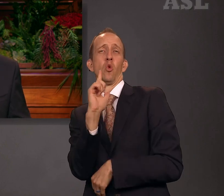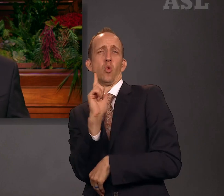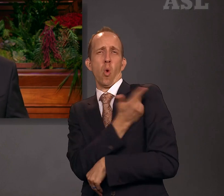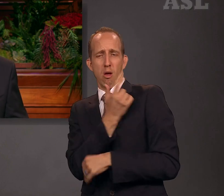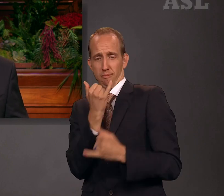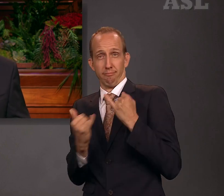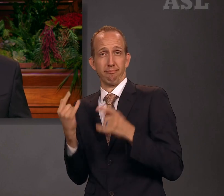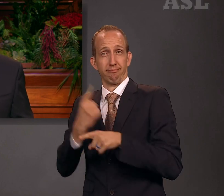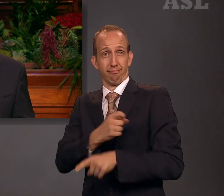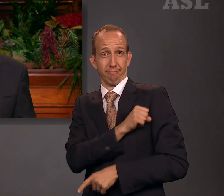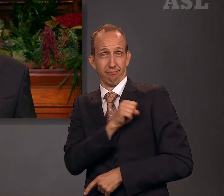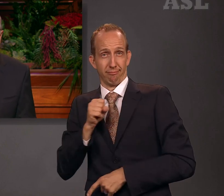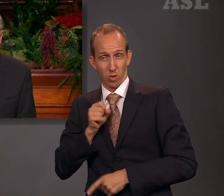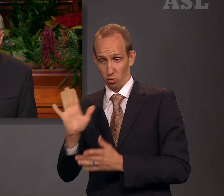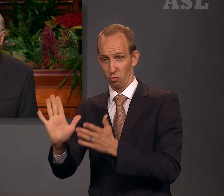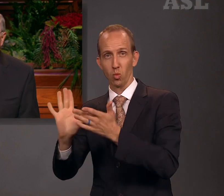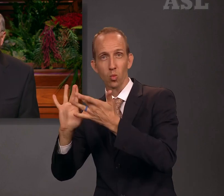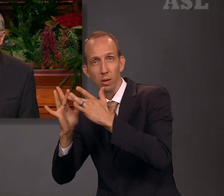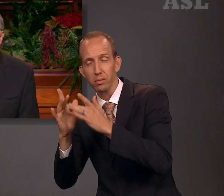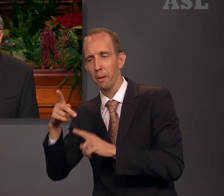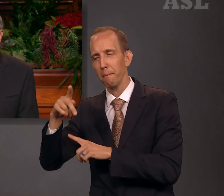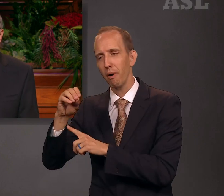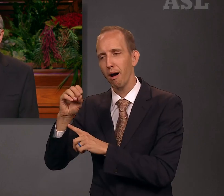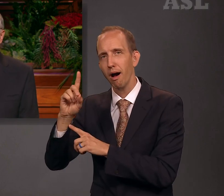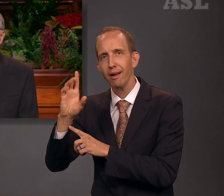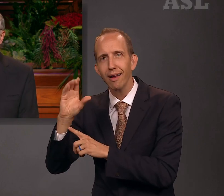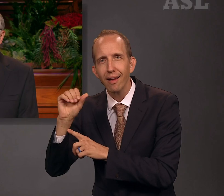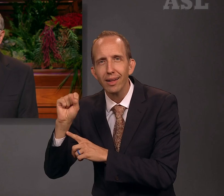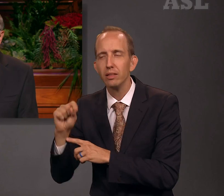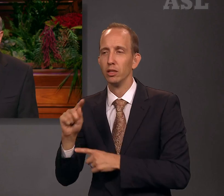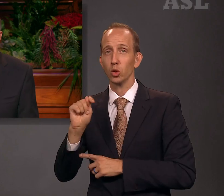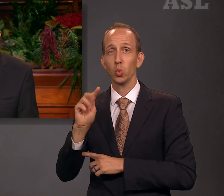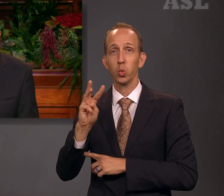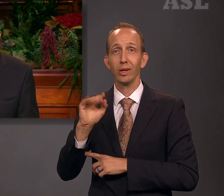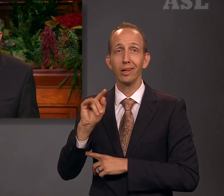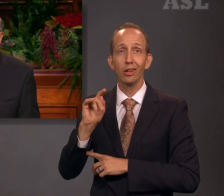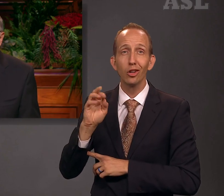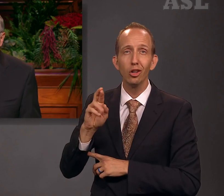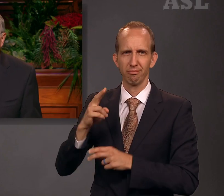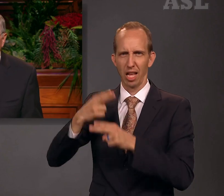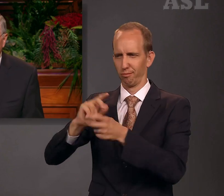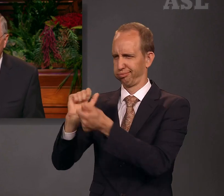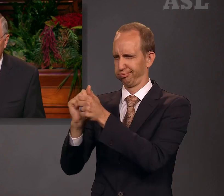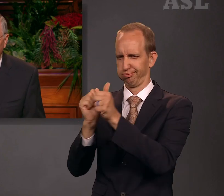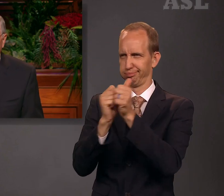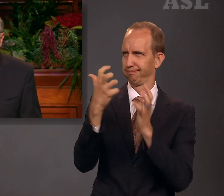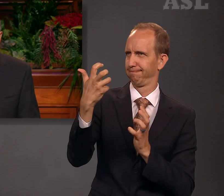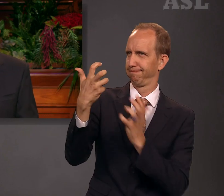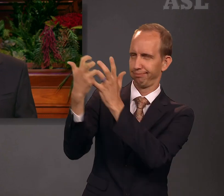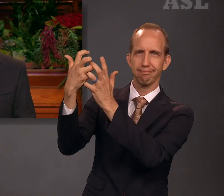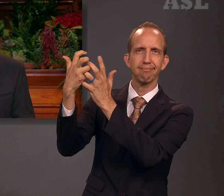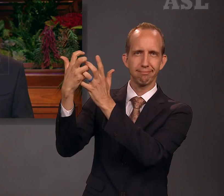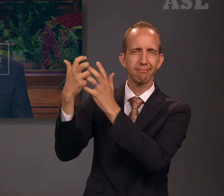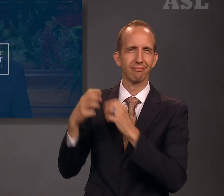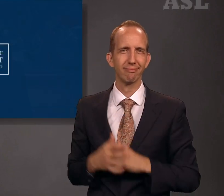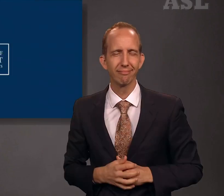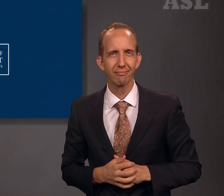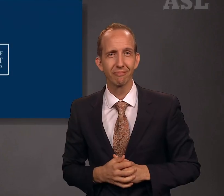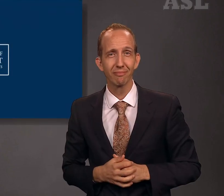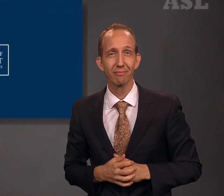have adjusted their websites, podcasts, and Twitter accounts. We adopted a new symbol